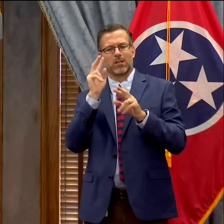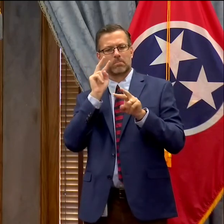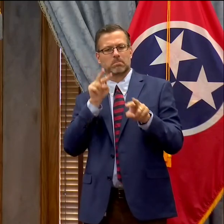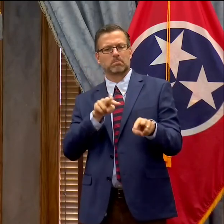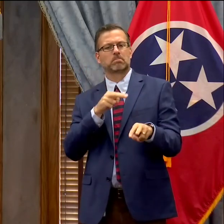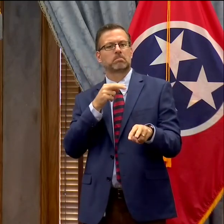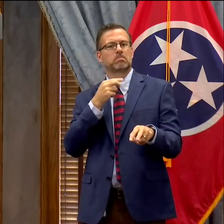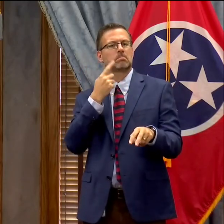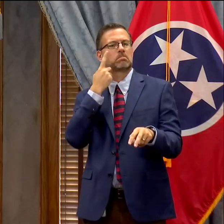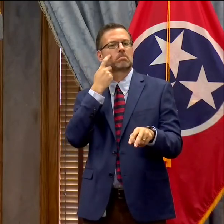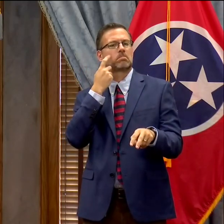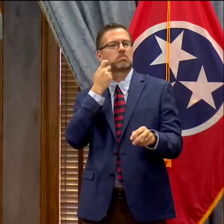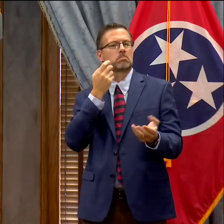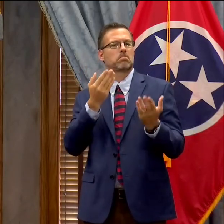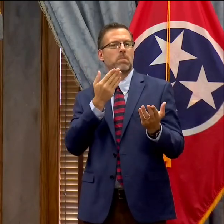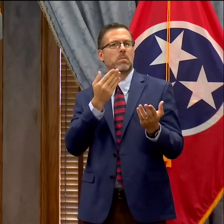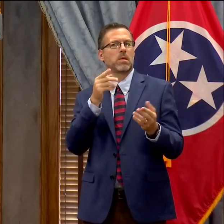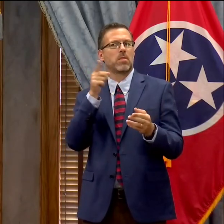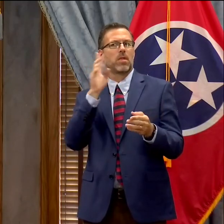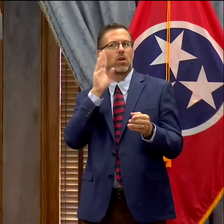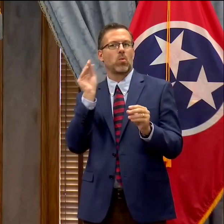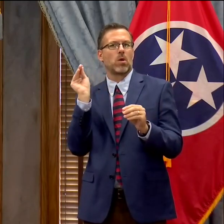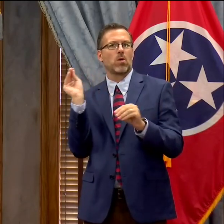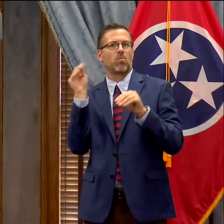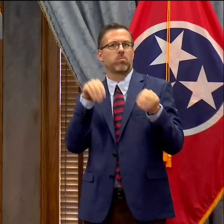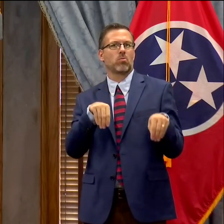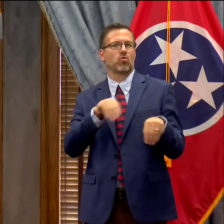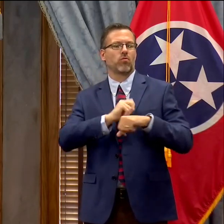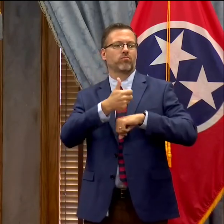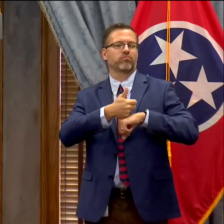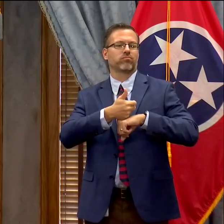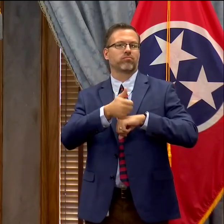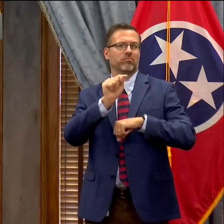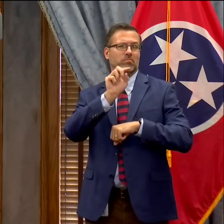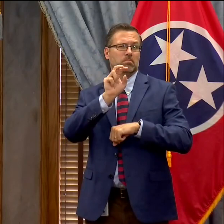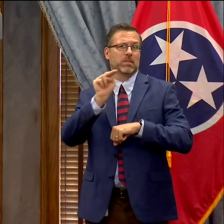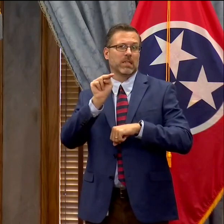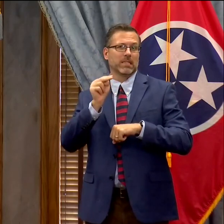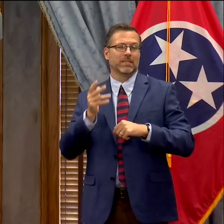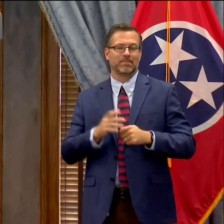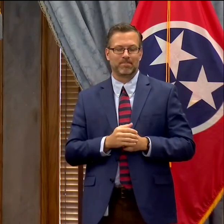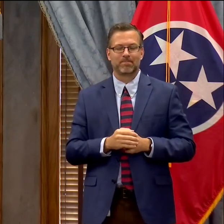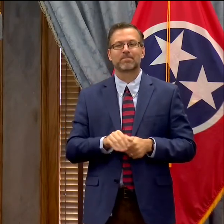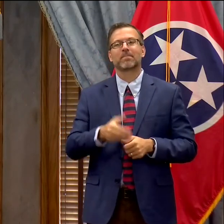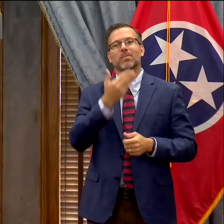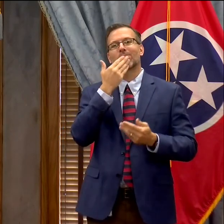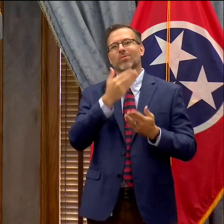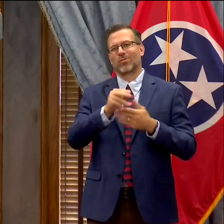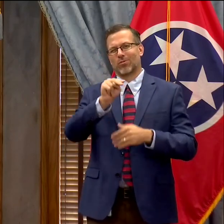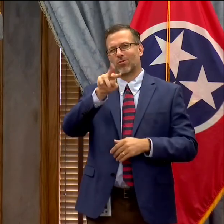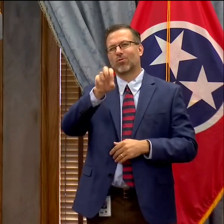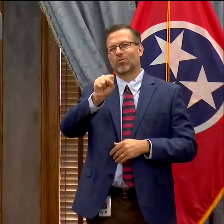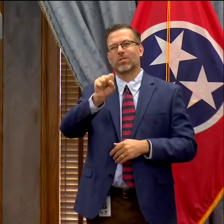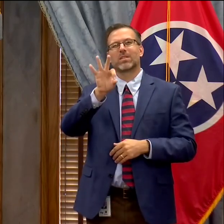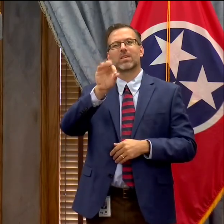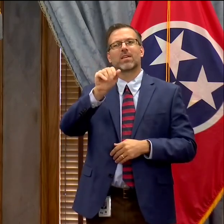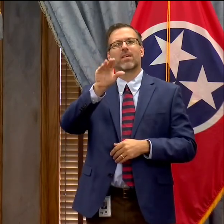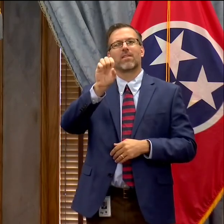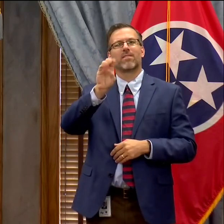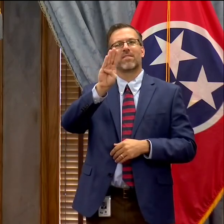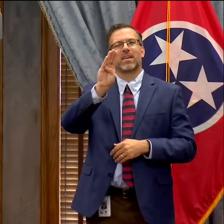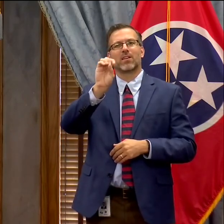as a place where they can put operations. And this is great news. This Facebook announcement is great news